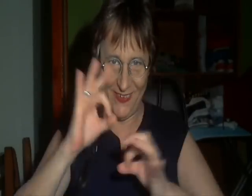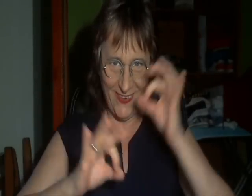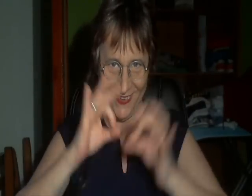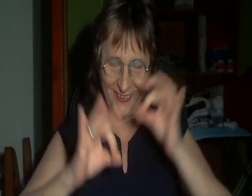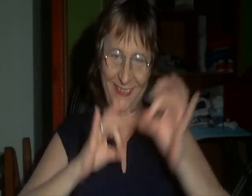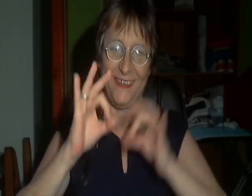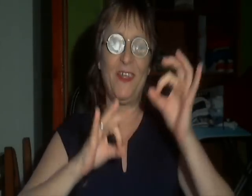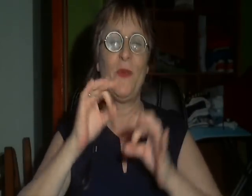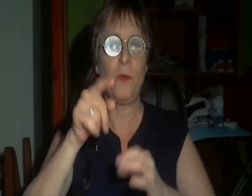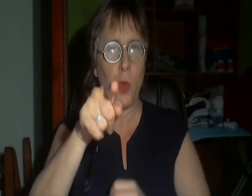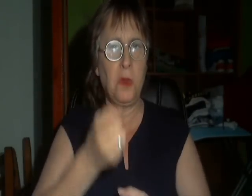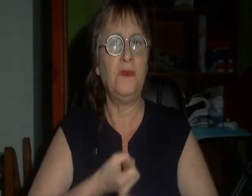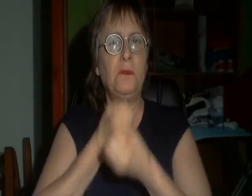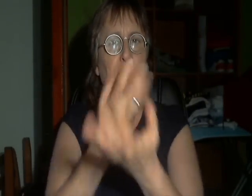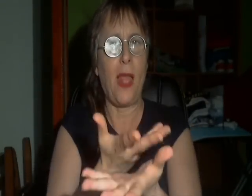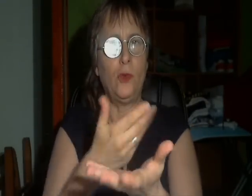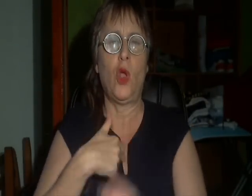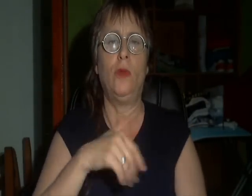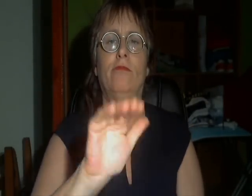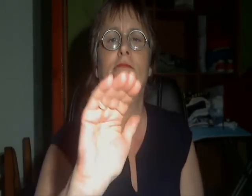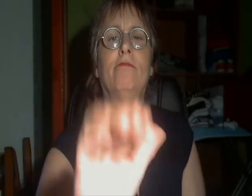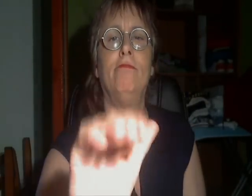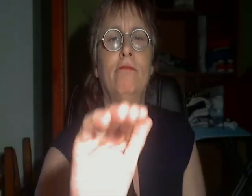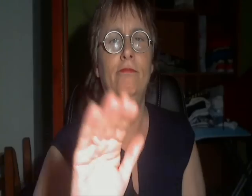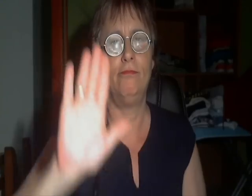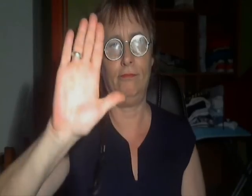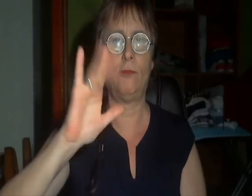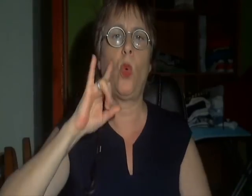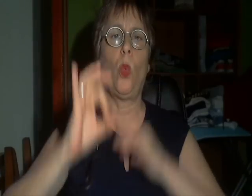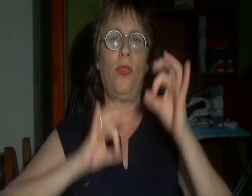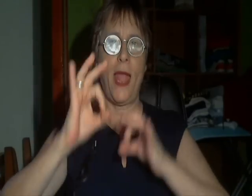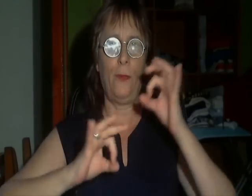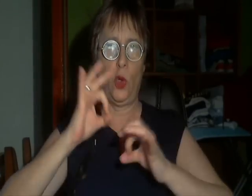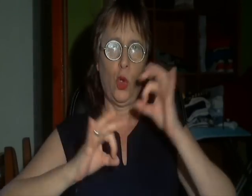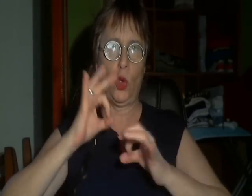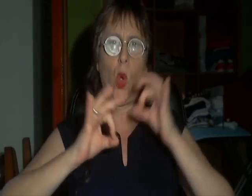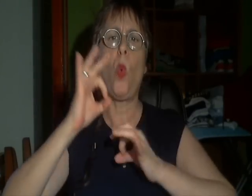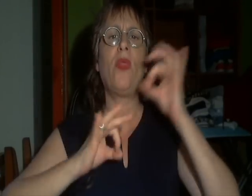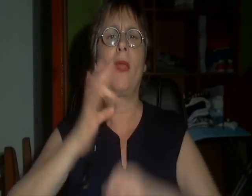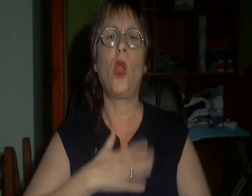Time for you to Mega Evolve! Okay! Let's go! Hey! Hold on, Corina! Corina!